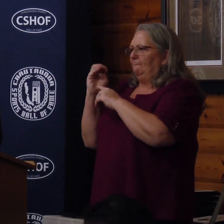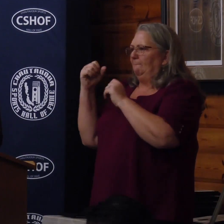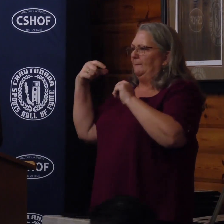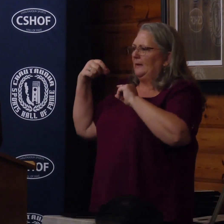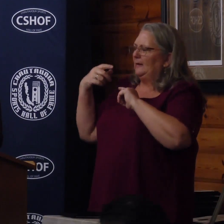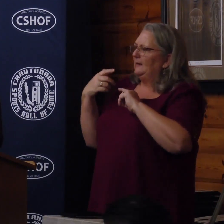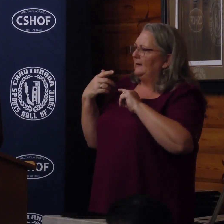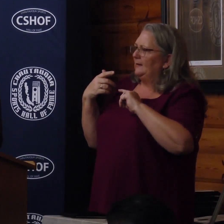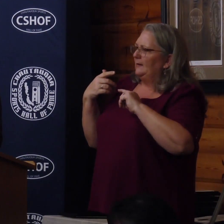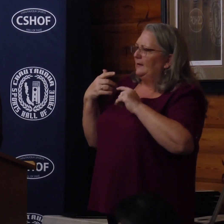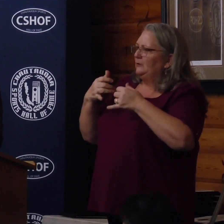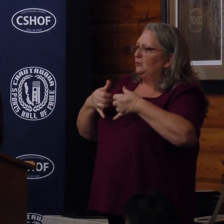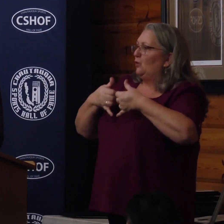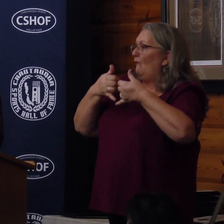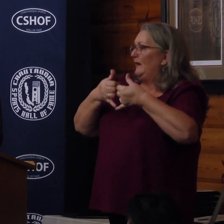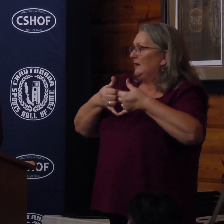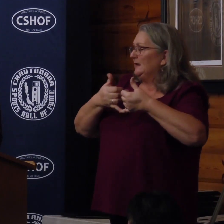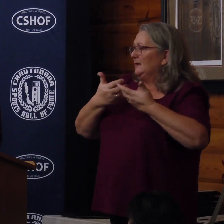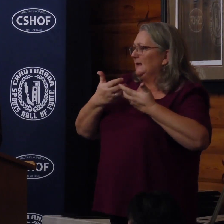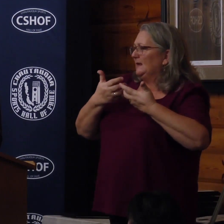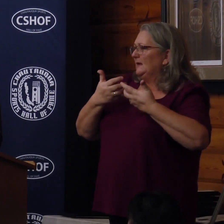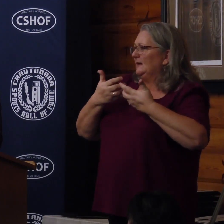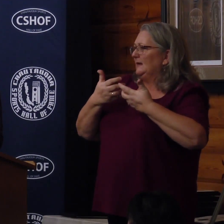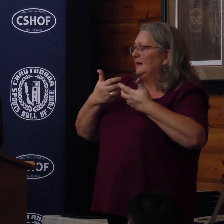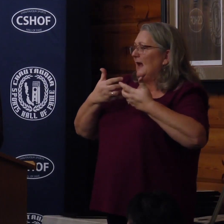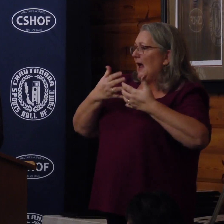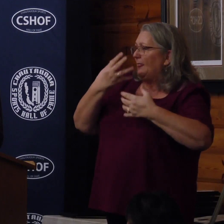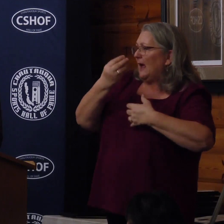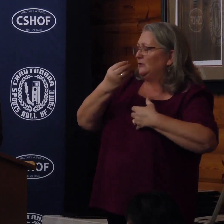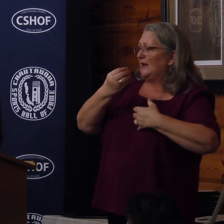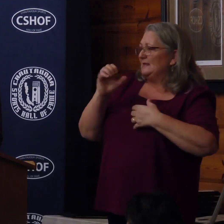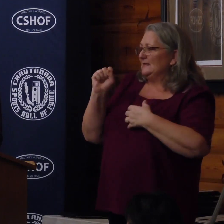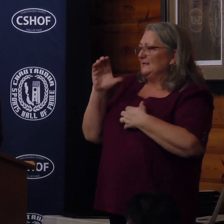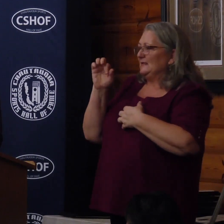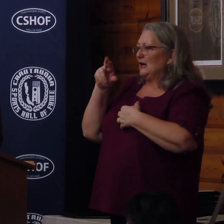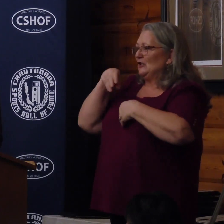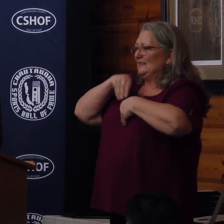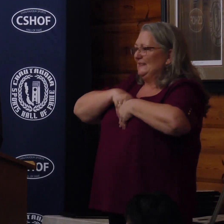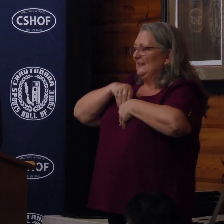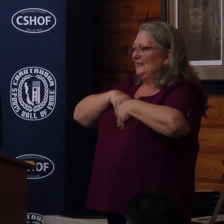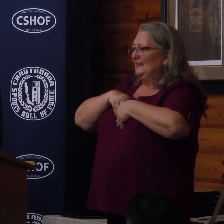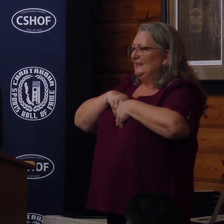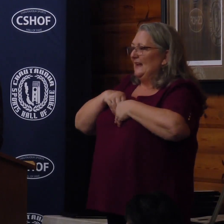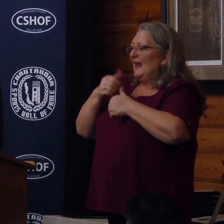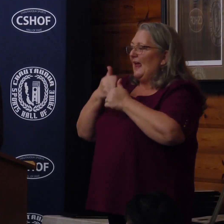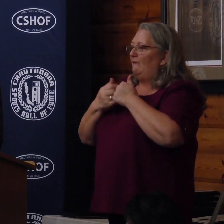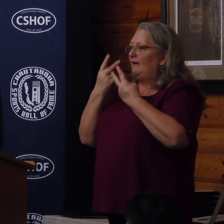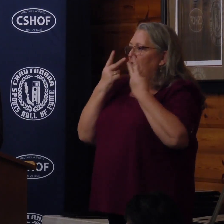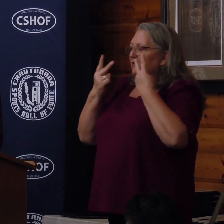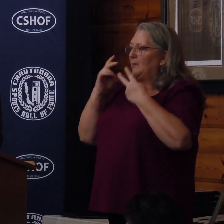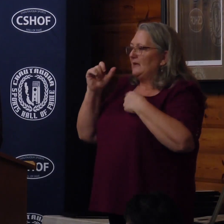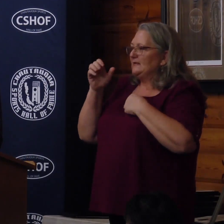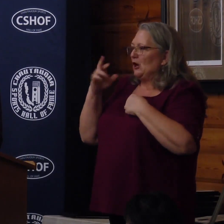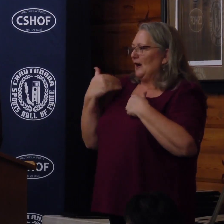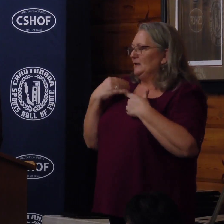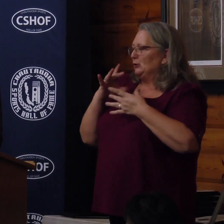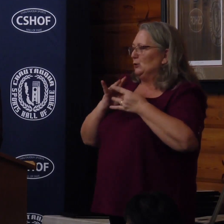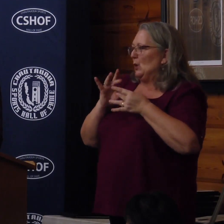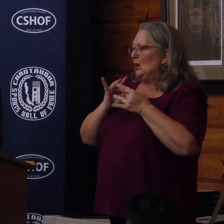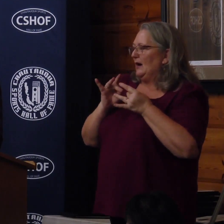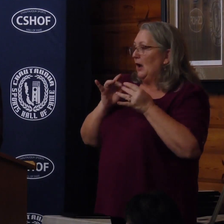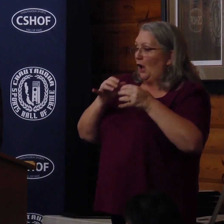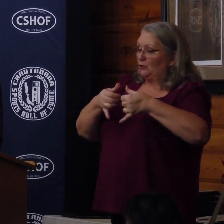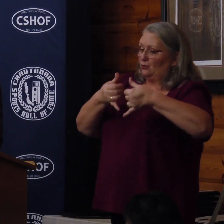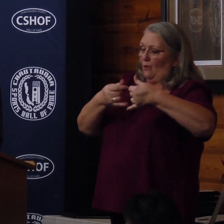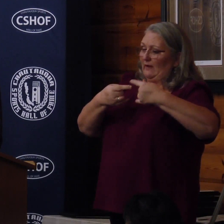Trophies on the outside, scars on the inside. Every visible scar is a story to be told. A trophy. It